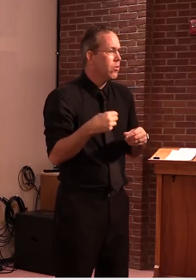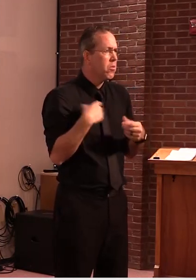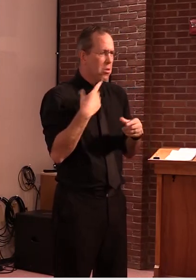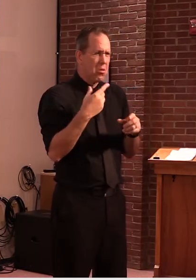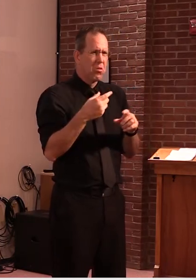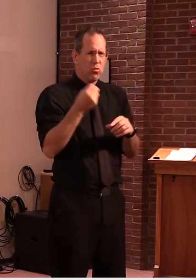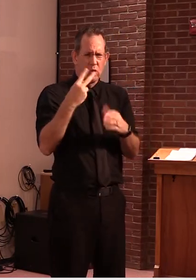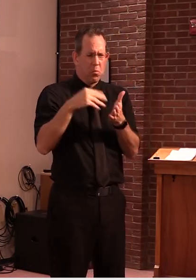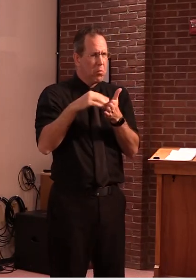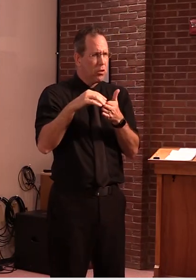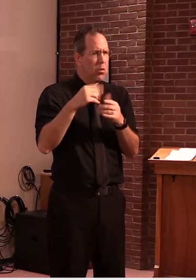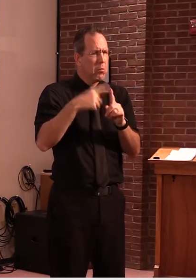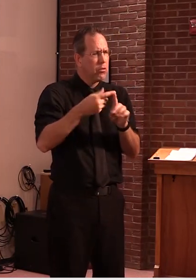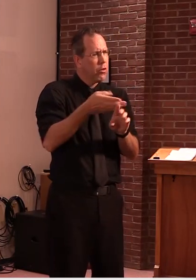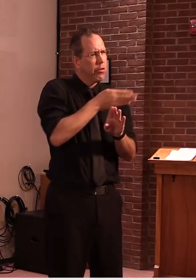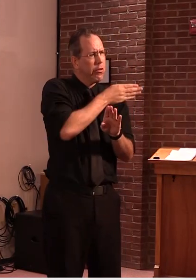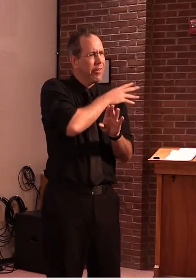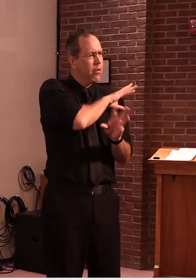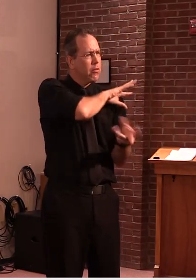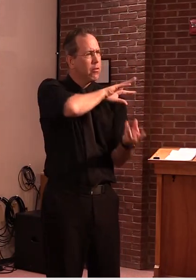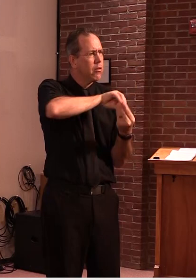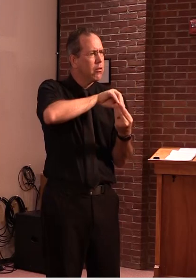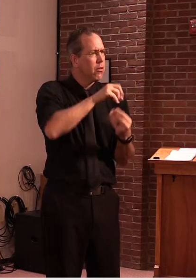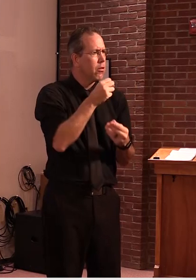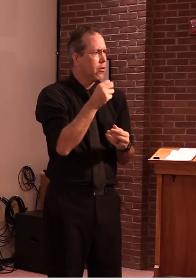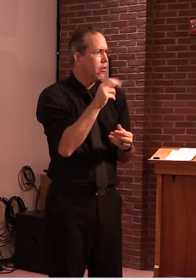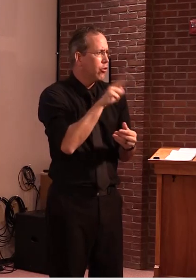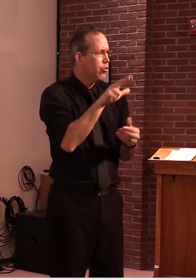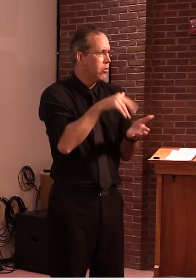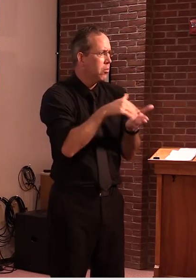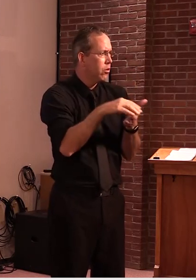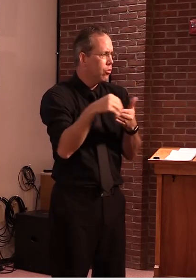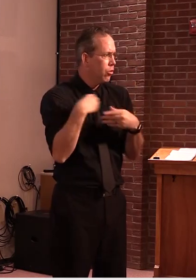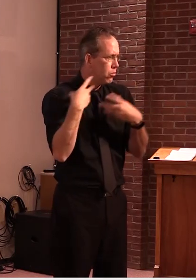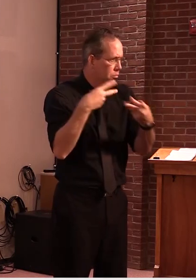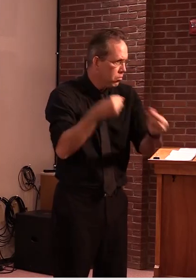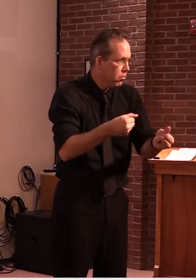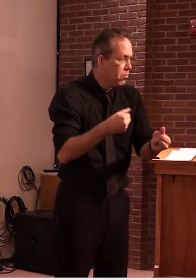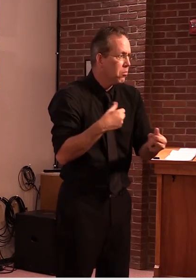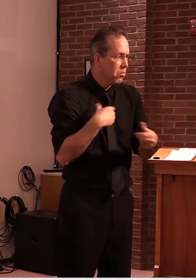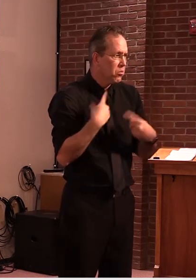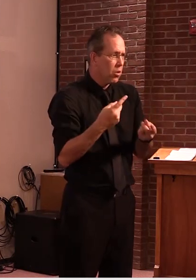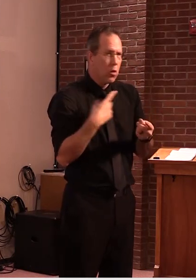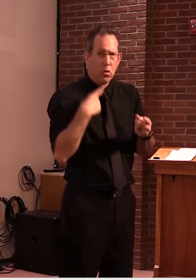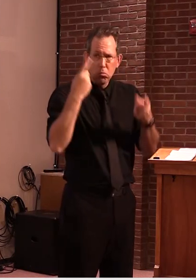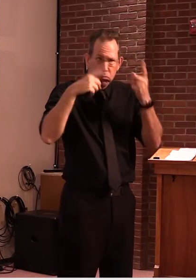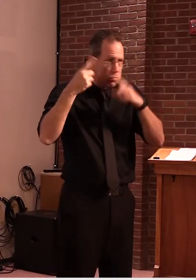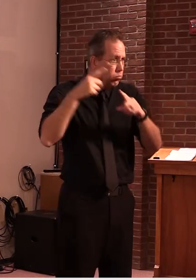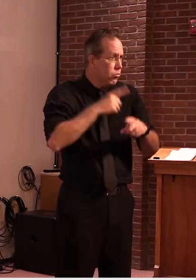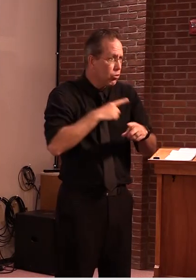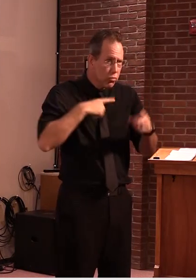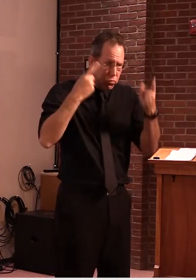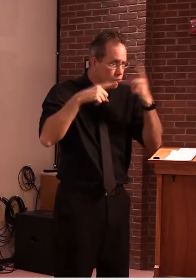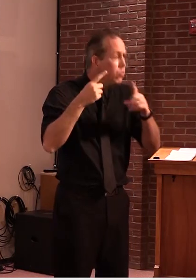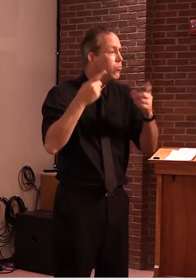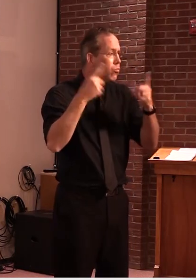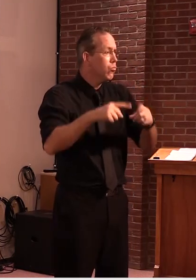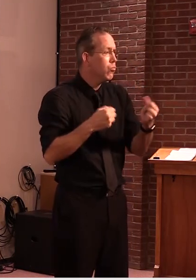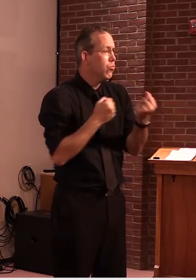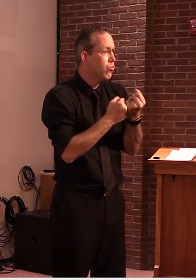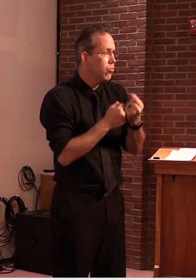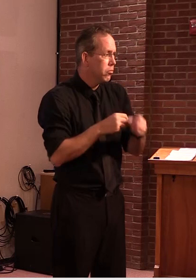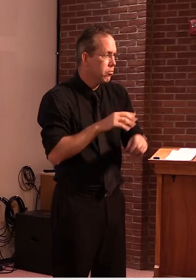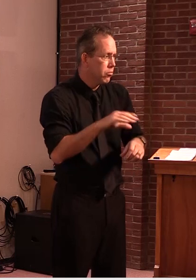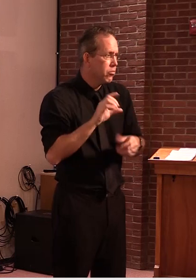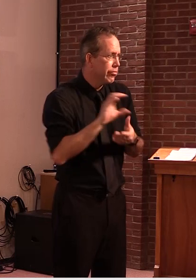has appropriated as well with us in in this effort. $33 million approximately